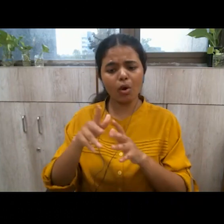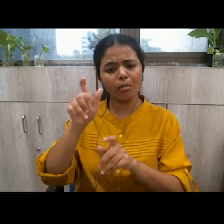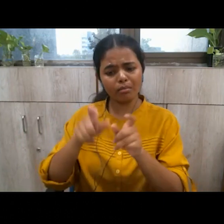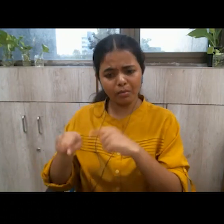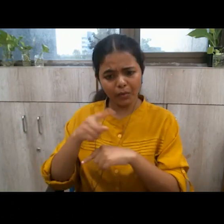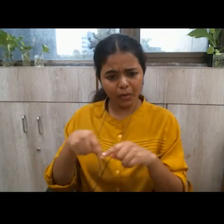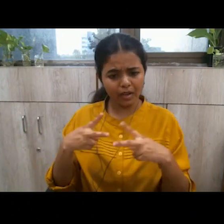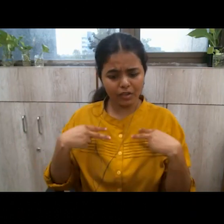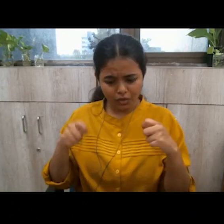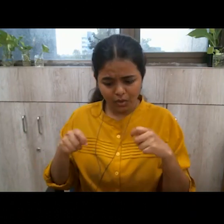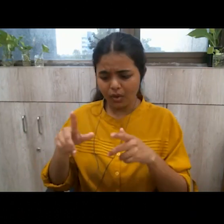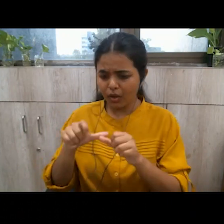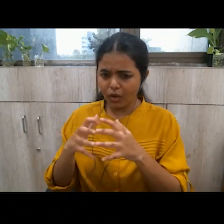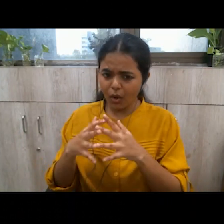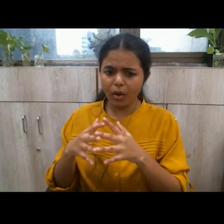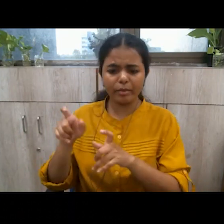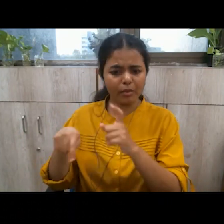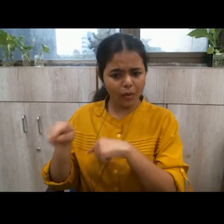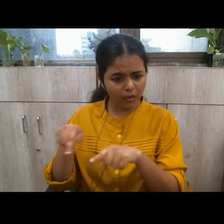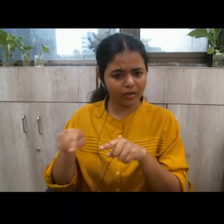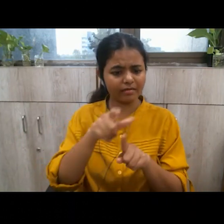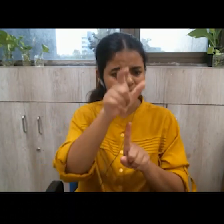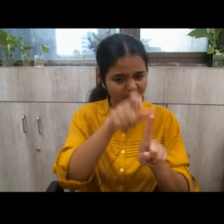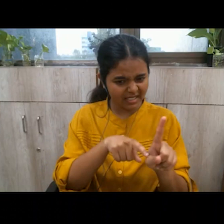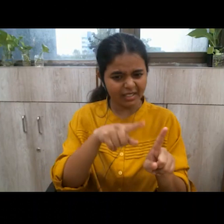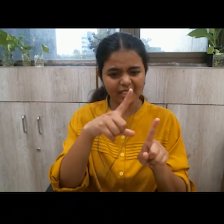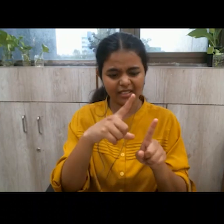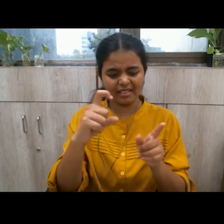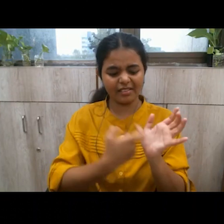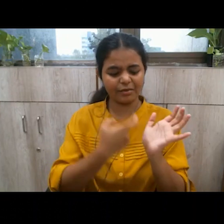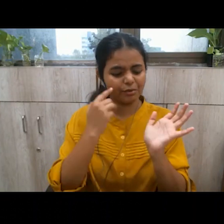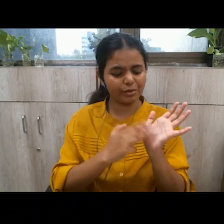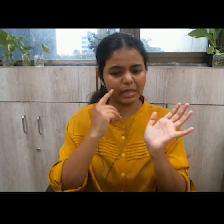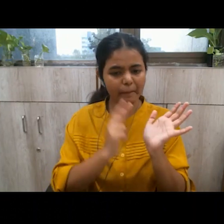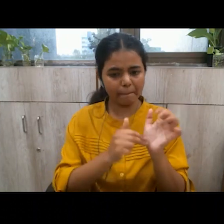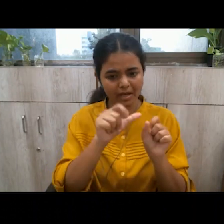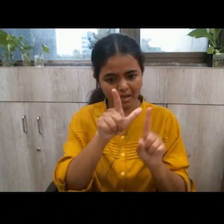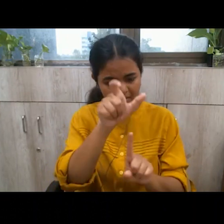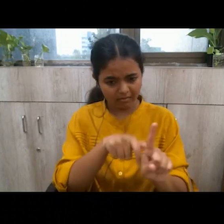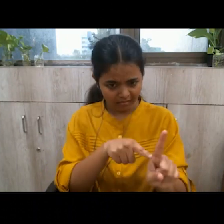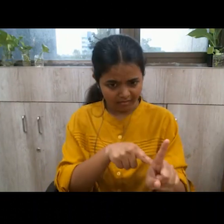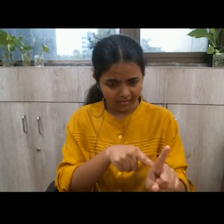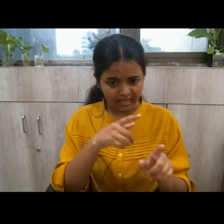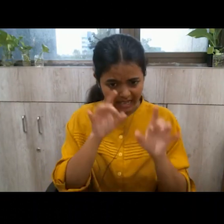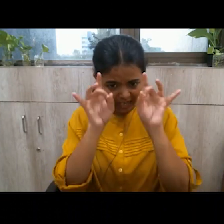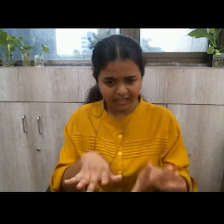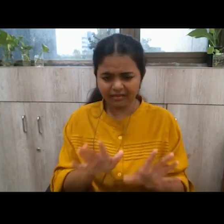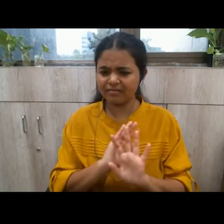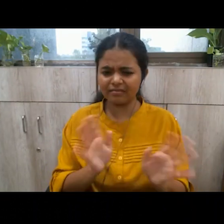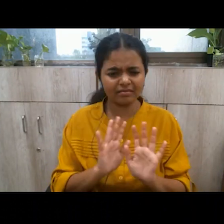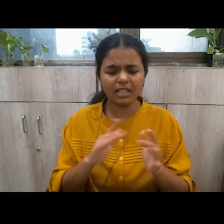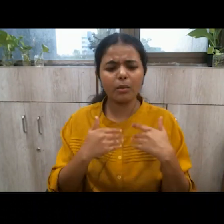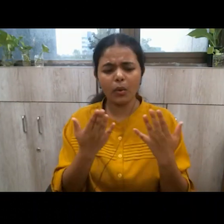the criminals because it wants the criminals to change it wants to leave that door open